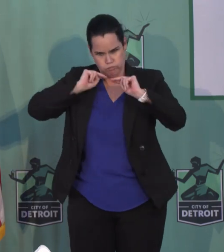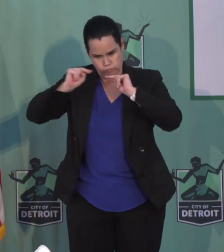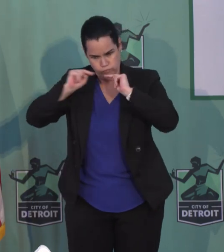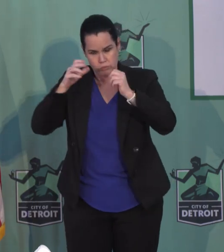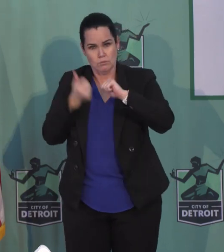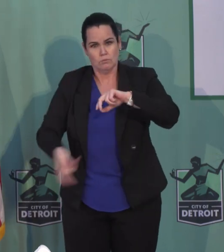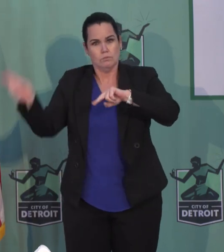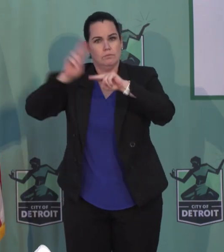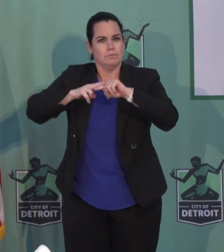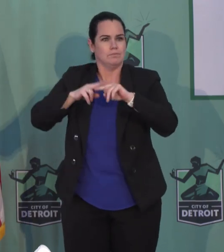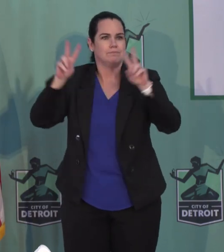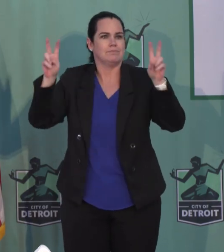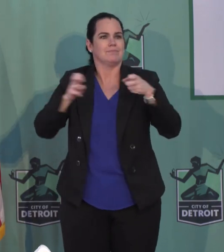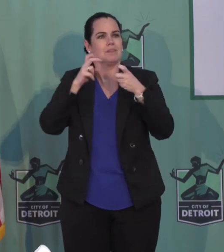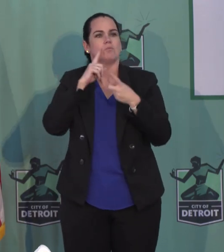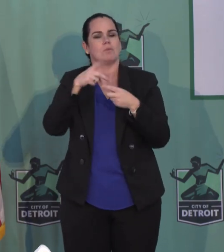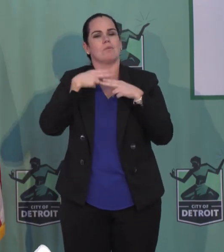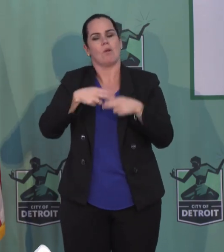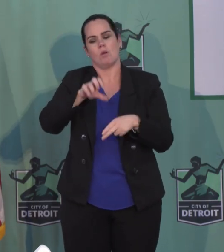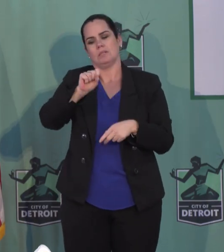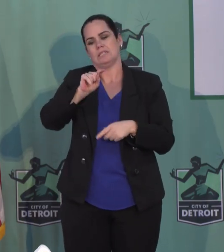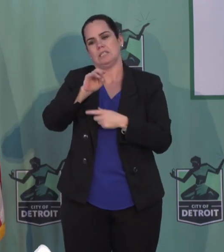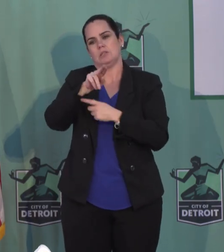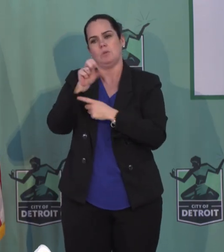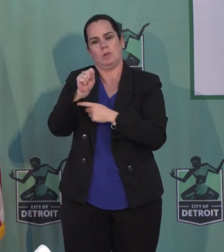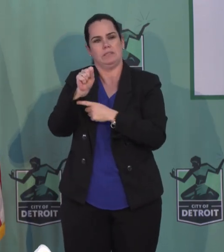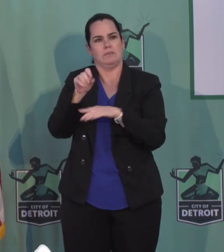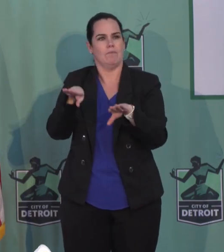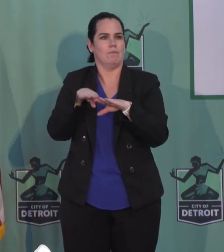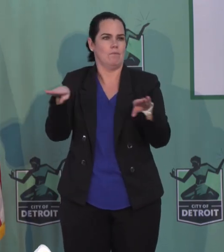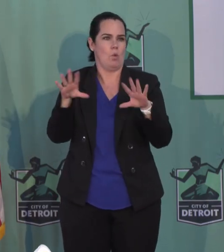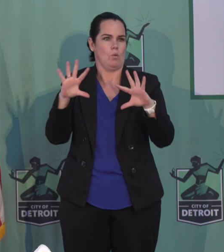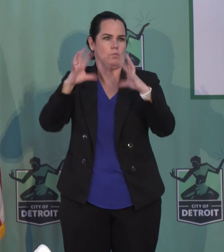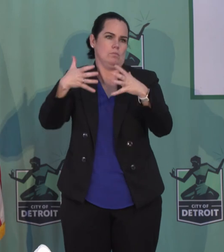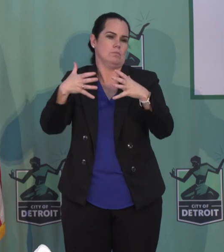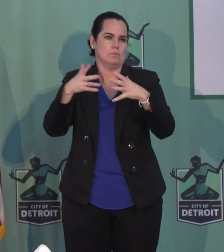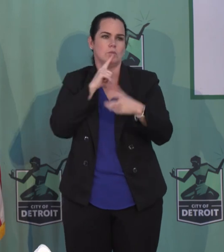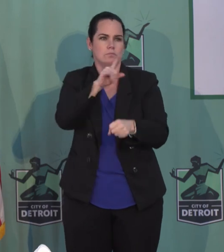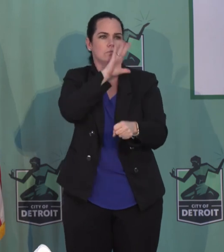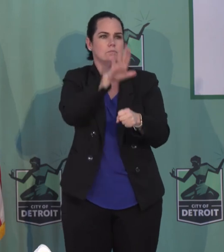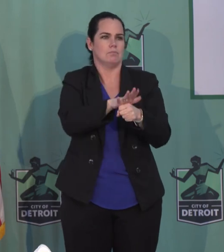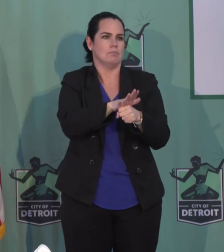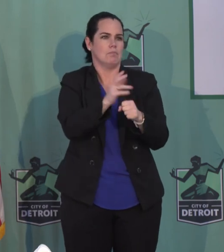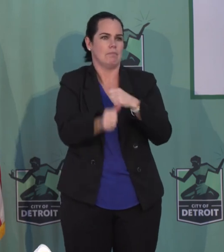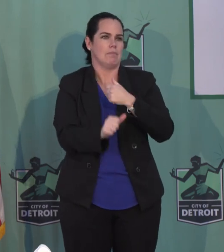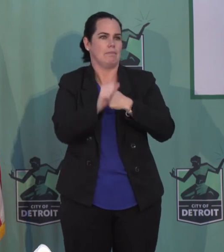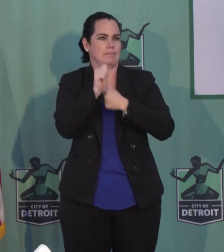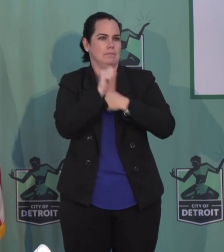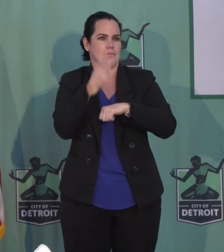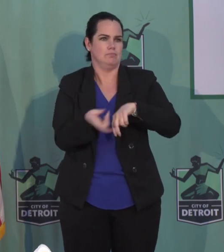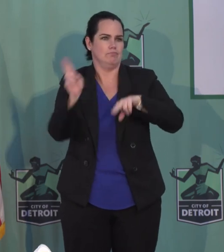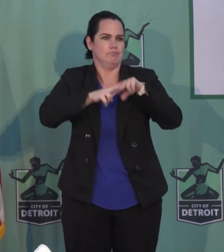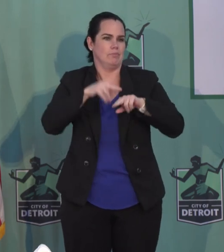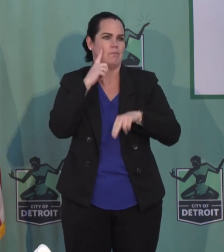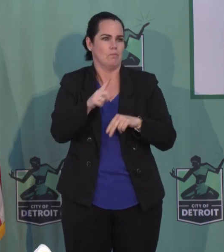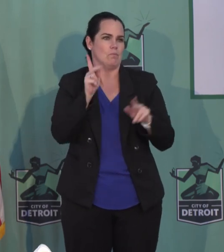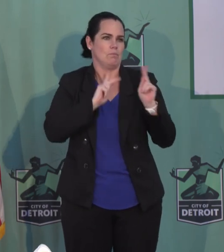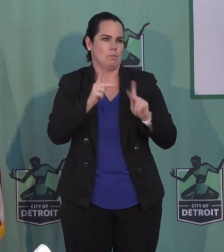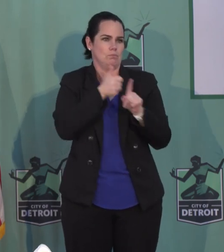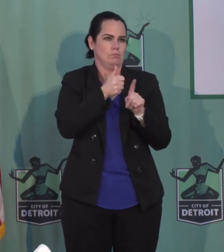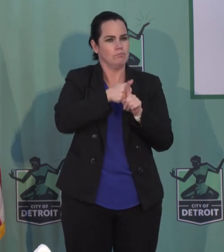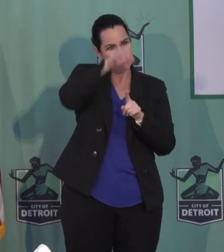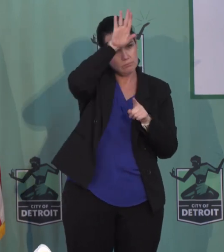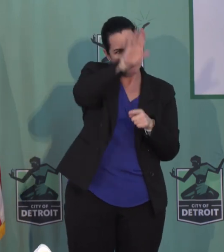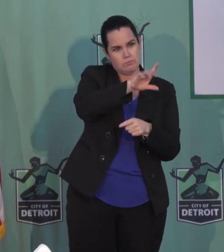for the so-called stimulus for package to assure hazard pay for first responders across the country. So at the federal